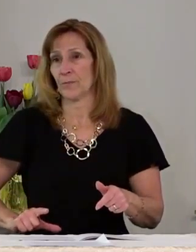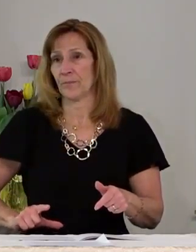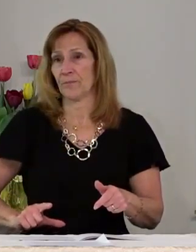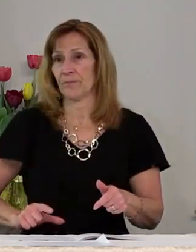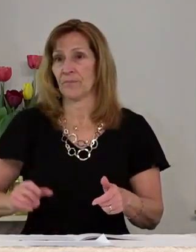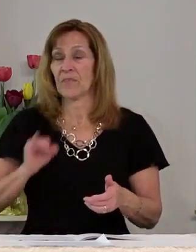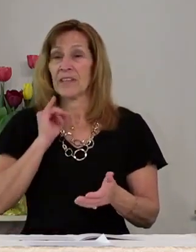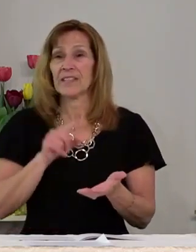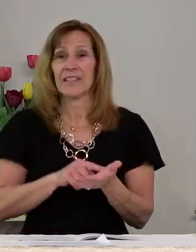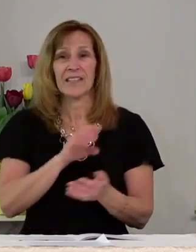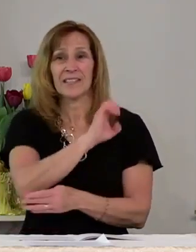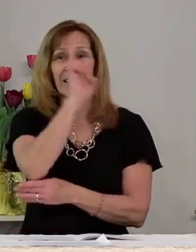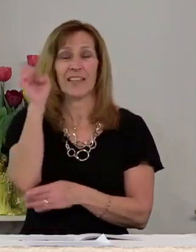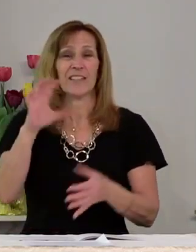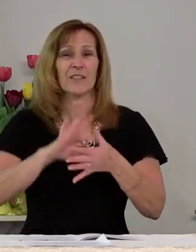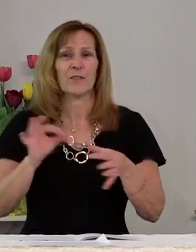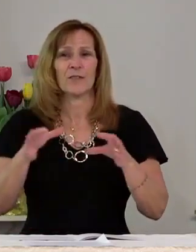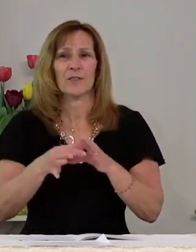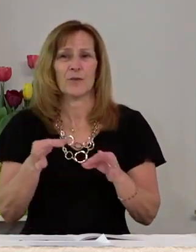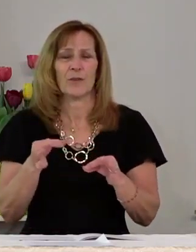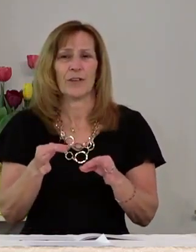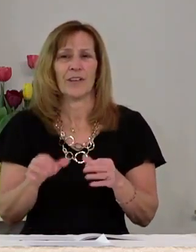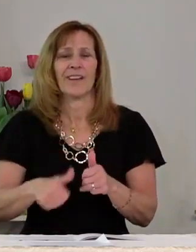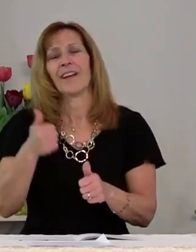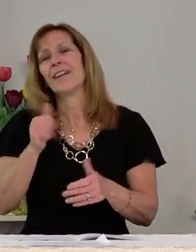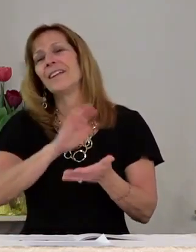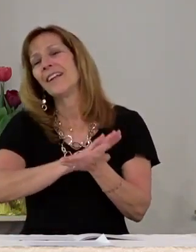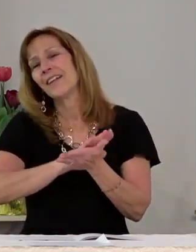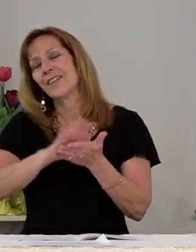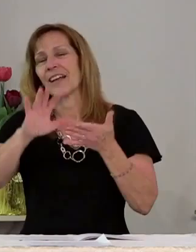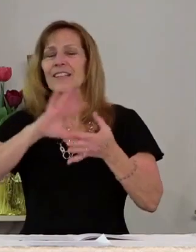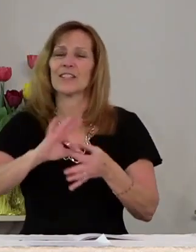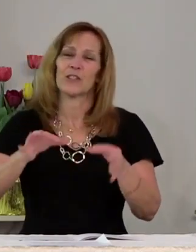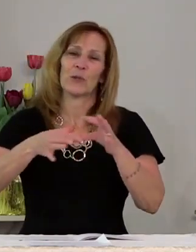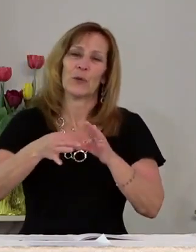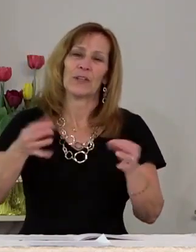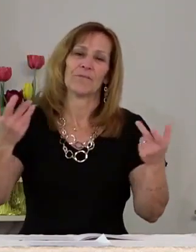is this Easter story simply another nice story